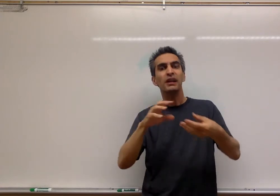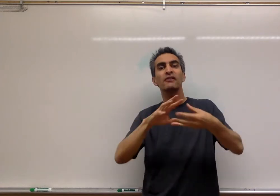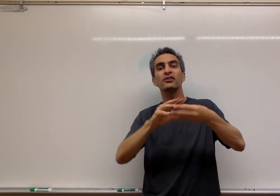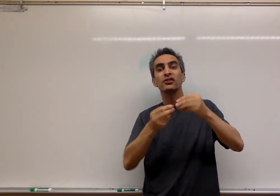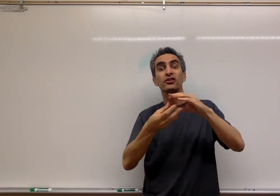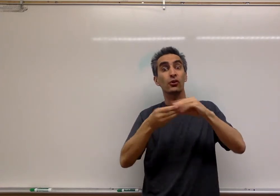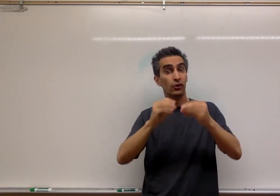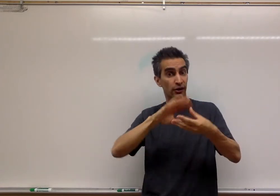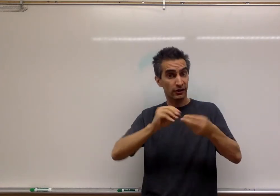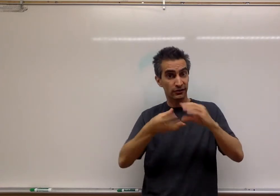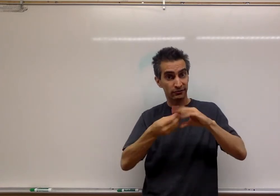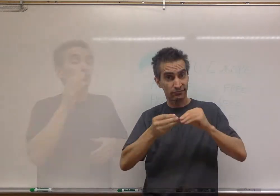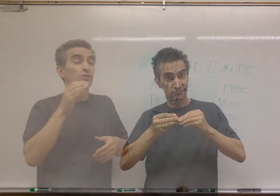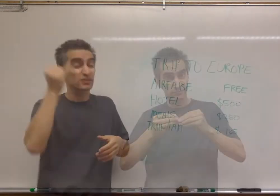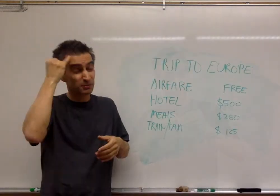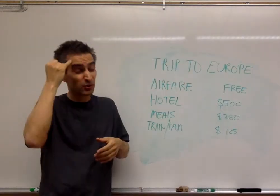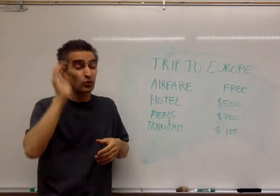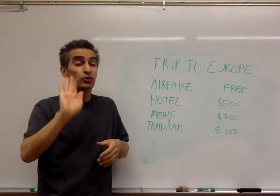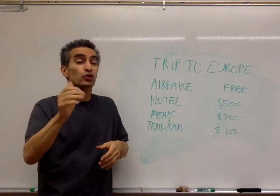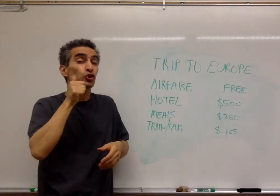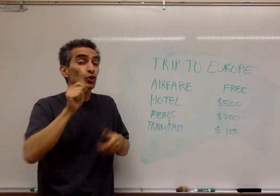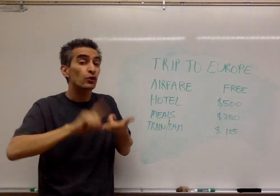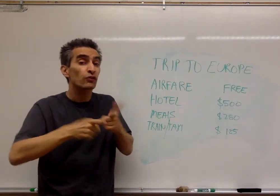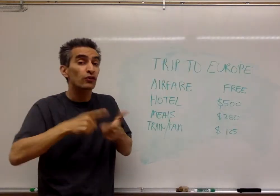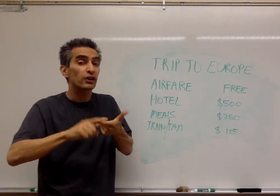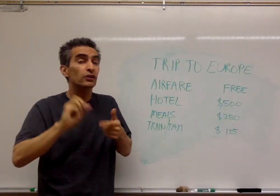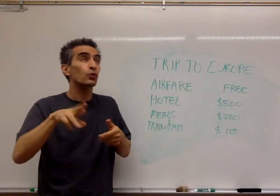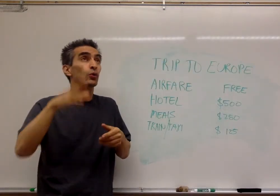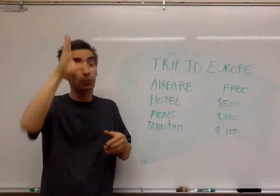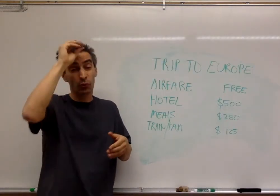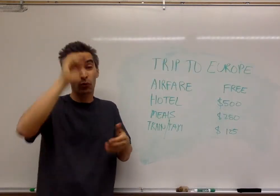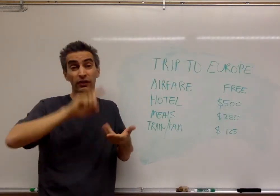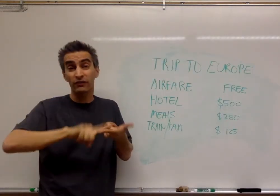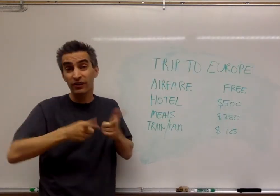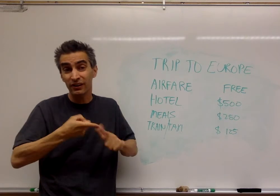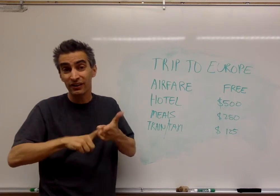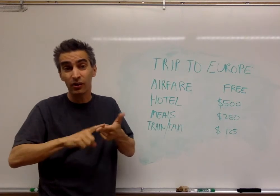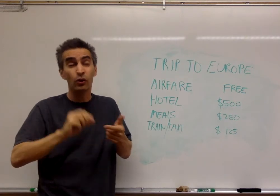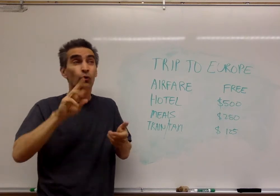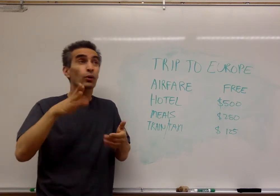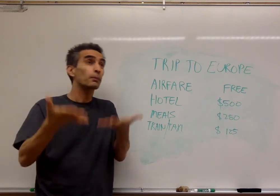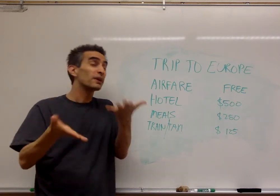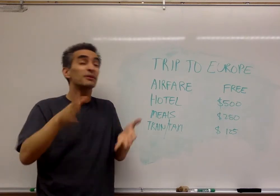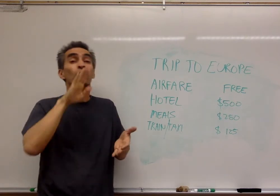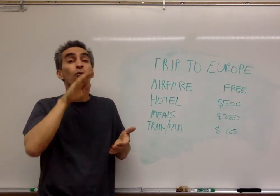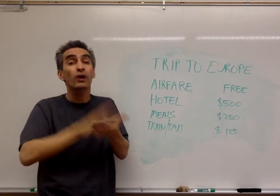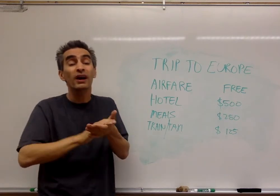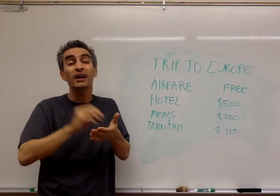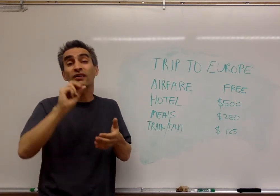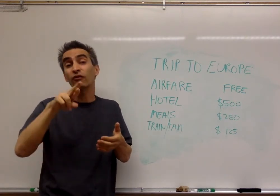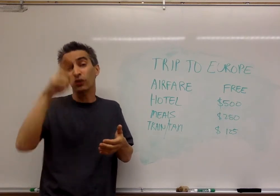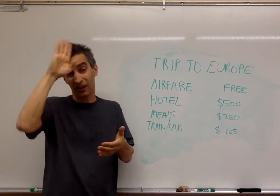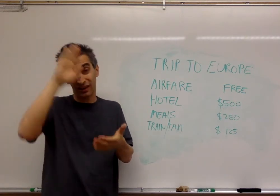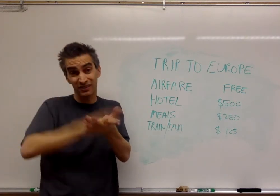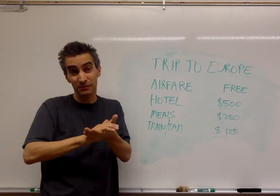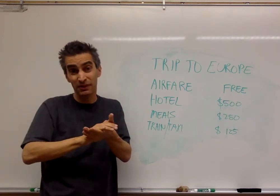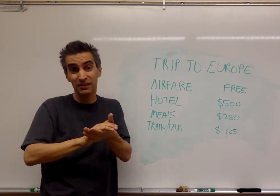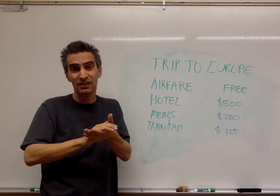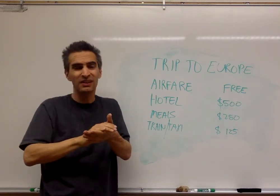First, we're going have a little story. Suppose you and your girlfriend or your boyfriend or maybe your wife or your husband,